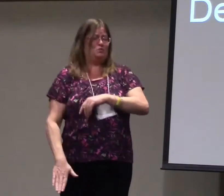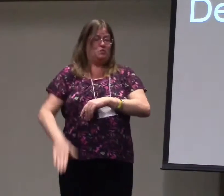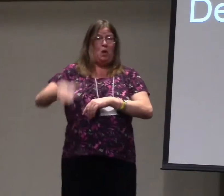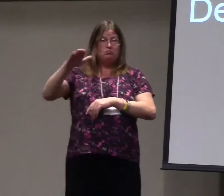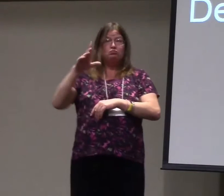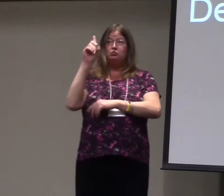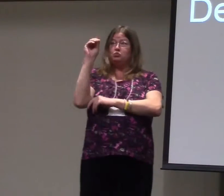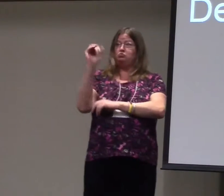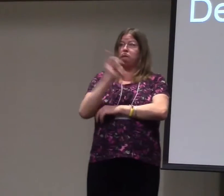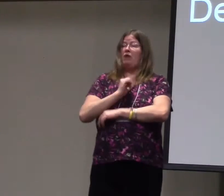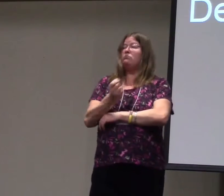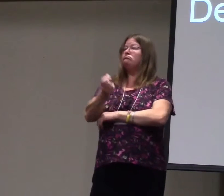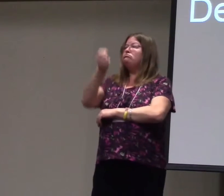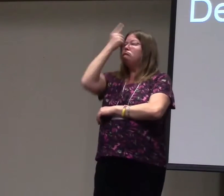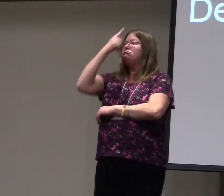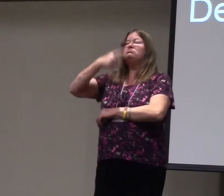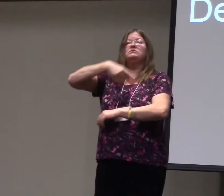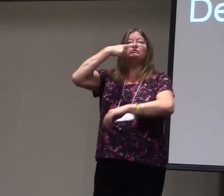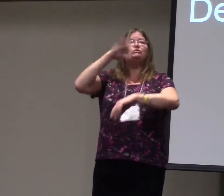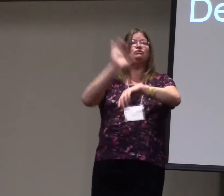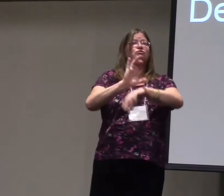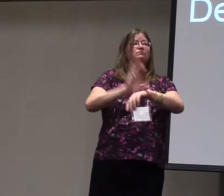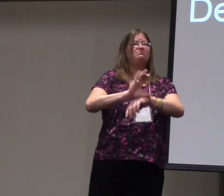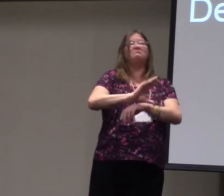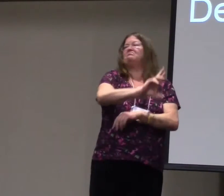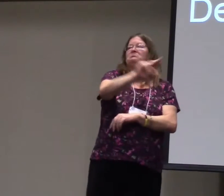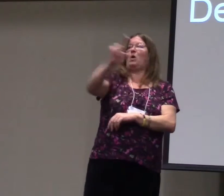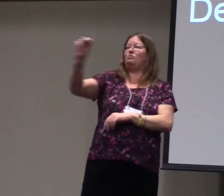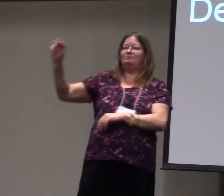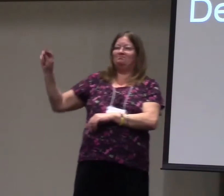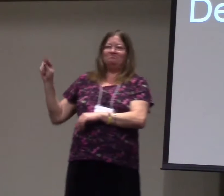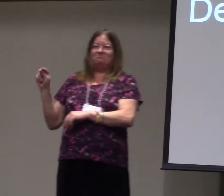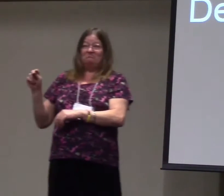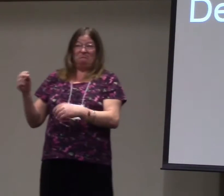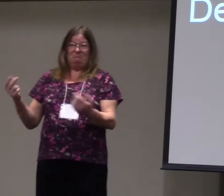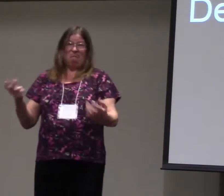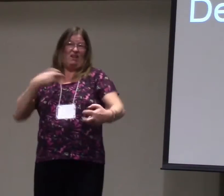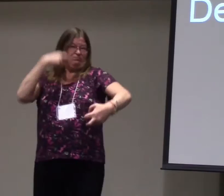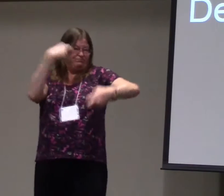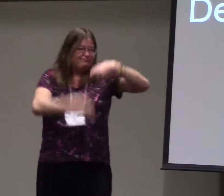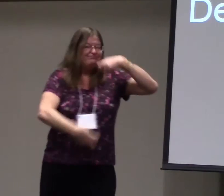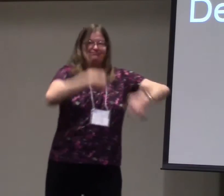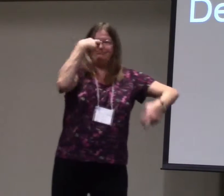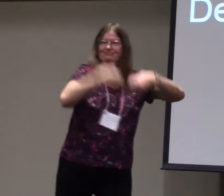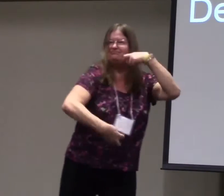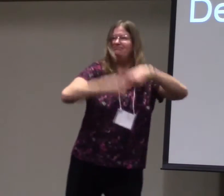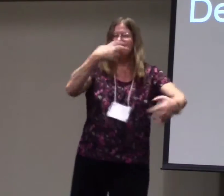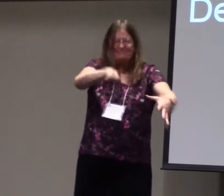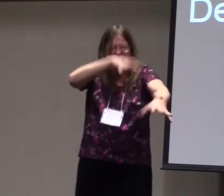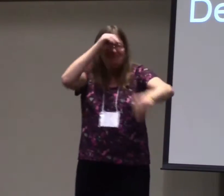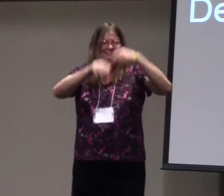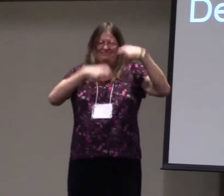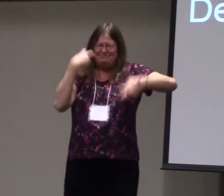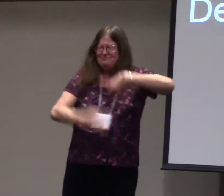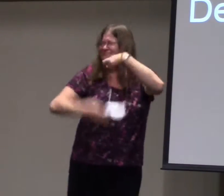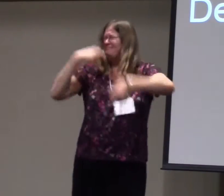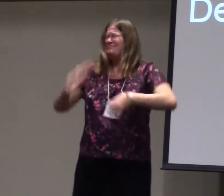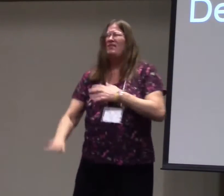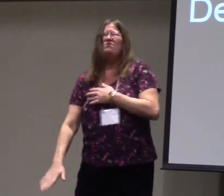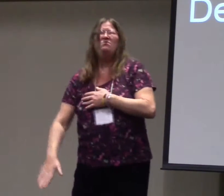I'll go to church and that was clear to church and I couldn't obtain a single thing. And it was tough to